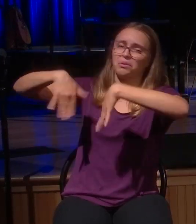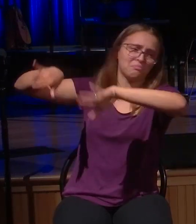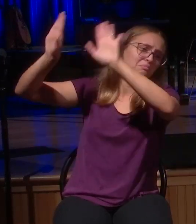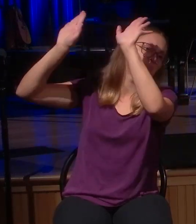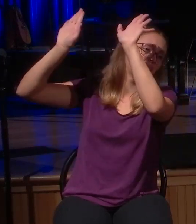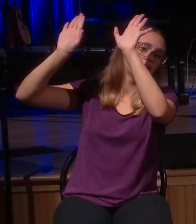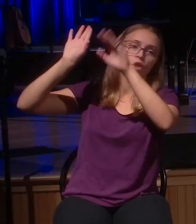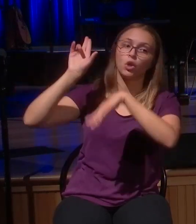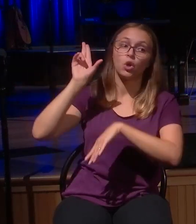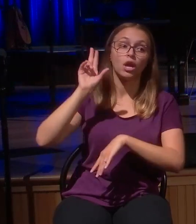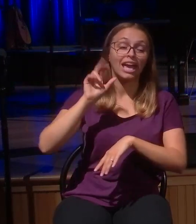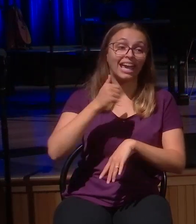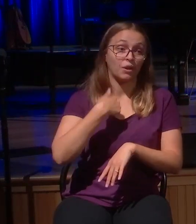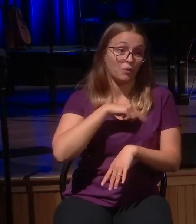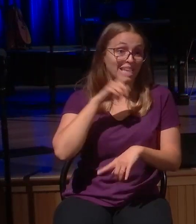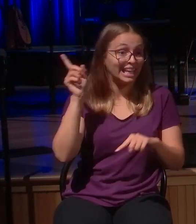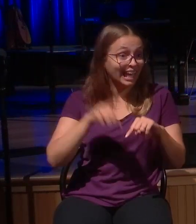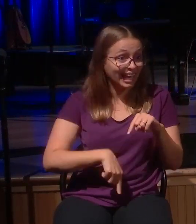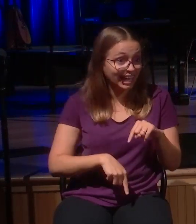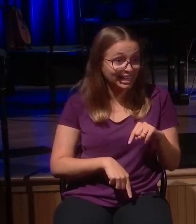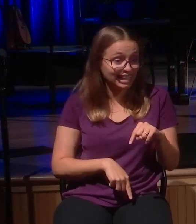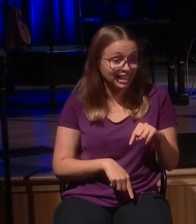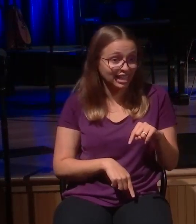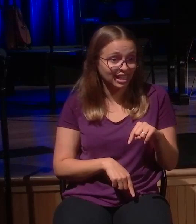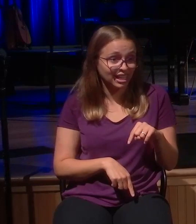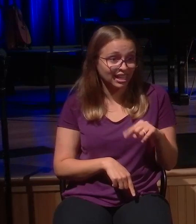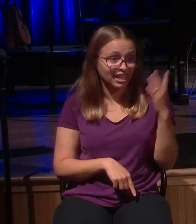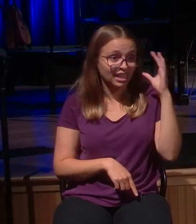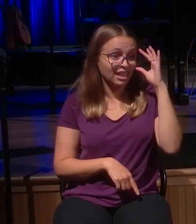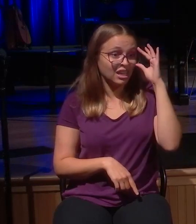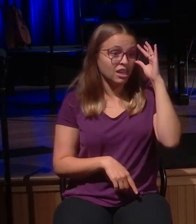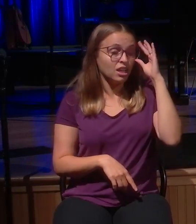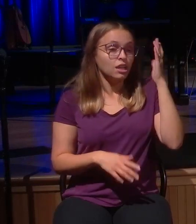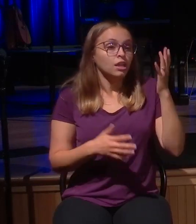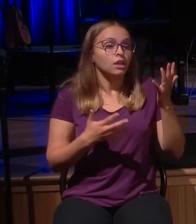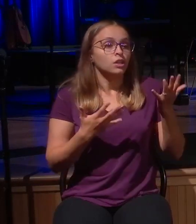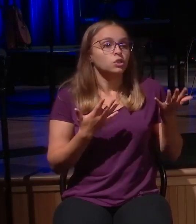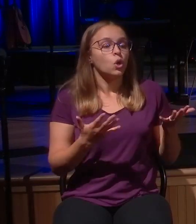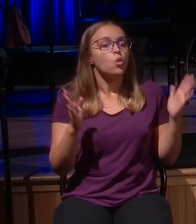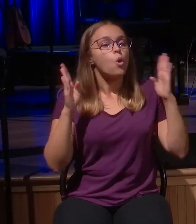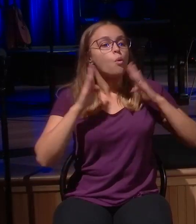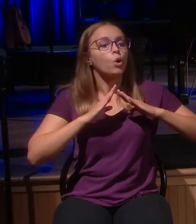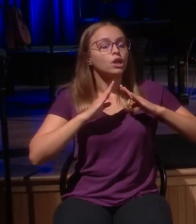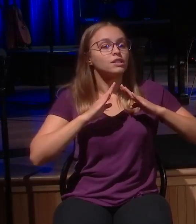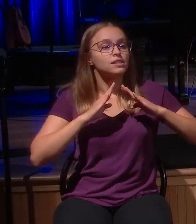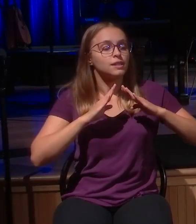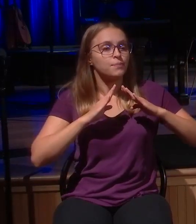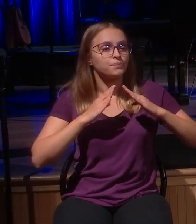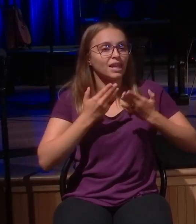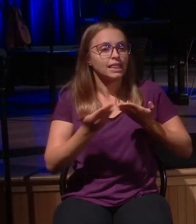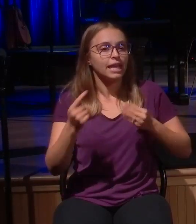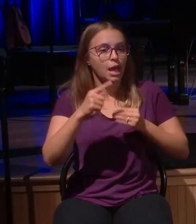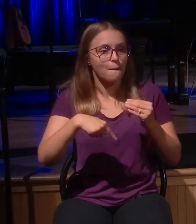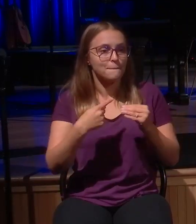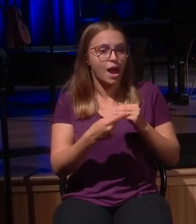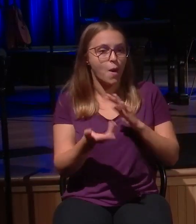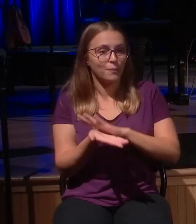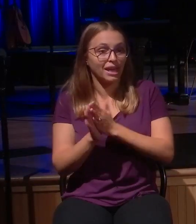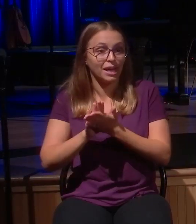Which is why R.C. Sproul had this great quote in a book. He said, the worst part about being lost is to be lost and not know you're lost.